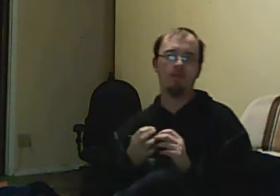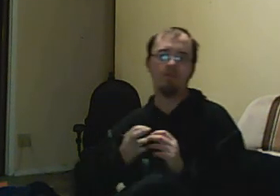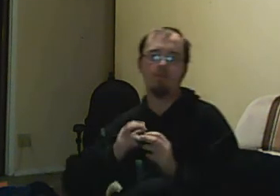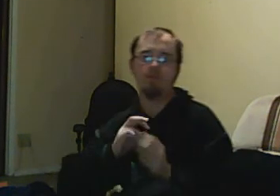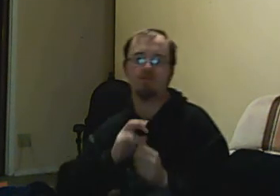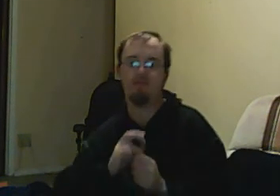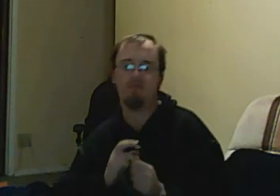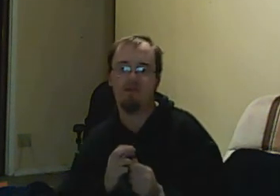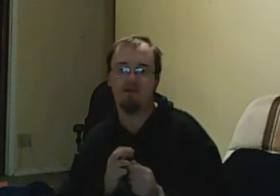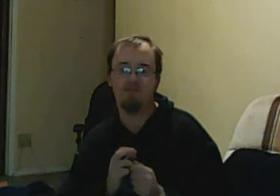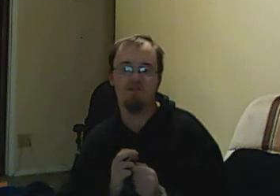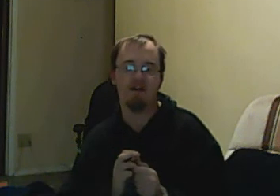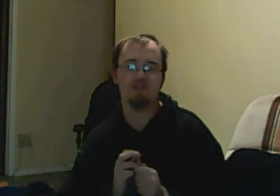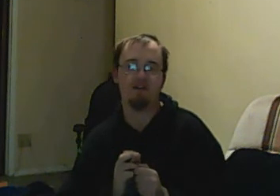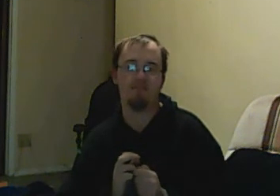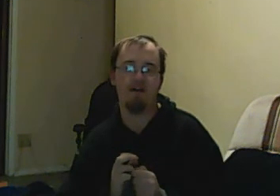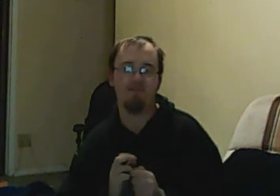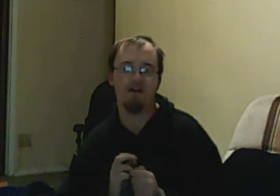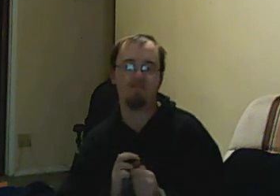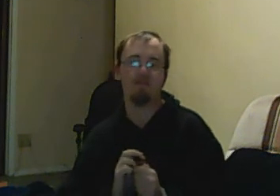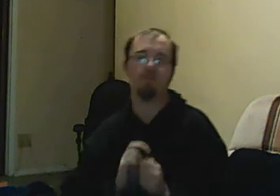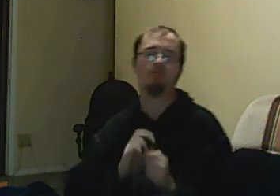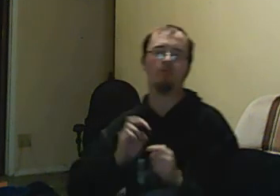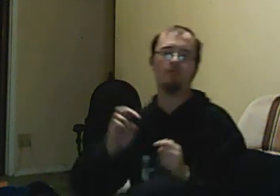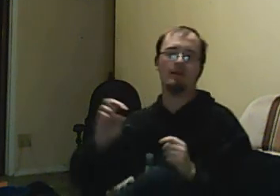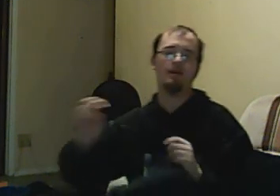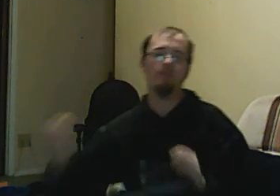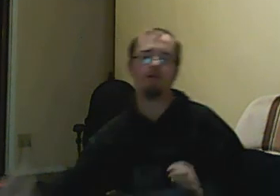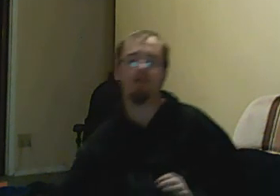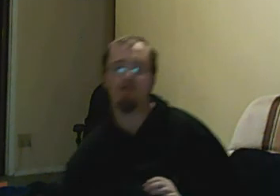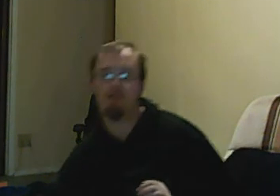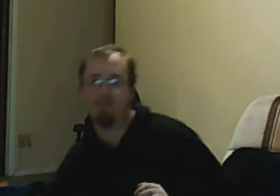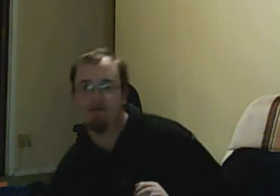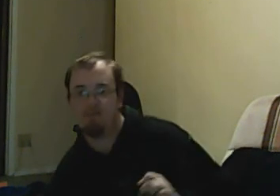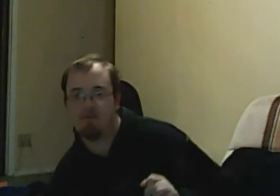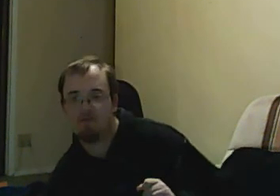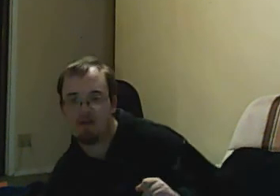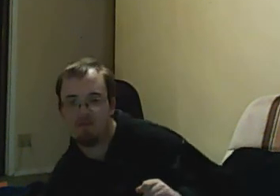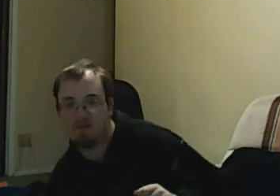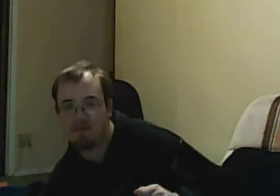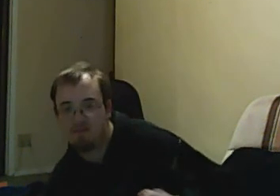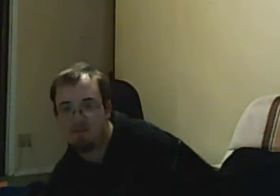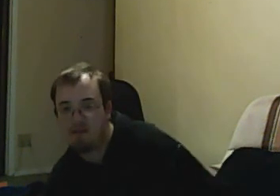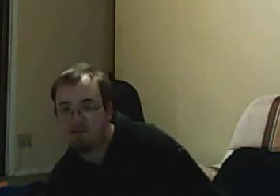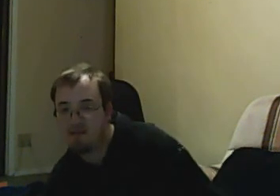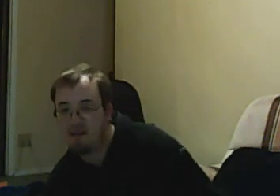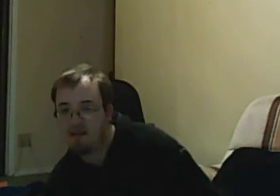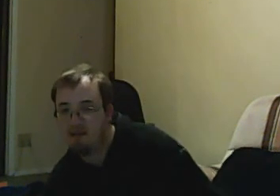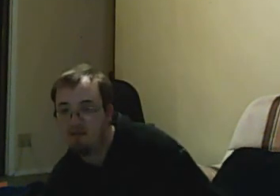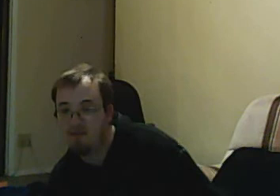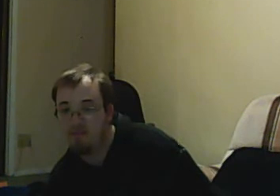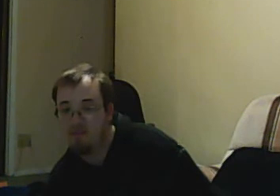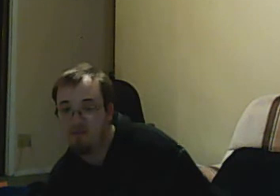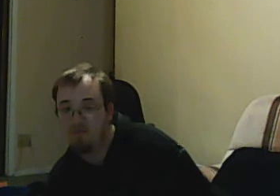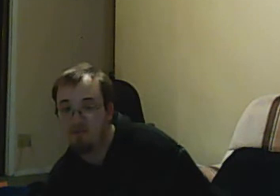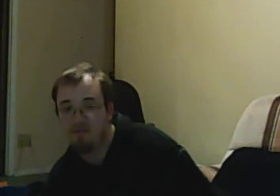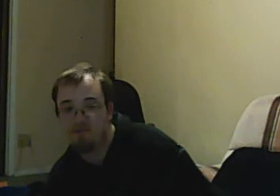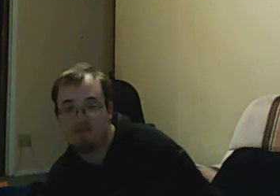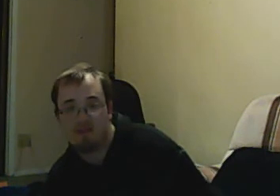replanks for the one shot that was fired. during that shot, the five guys on the camera crew were behind the plexiglass screen in protective blankets because the gun was pointed towards the